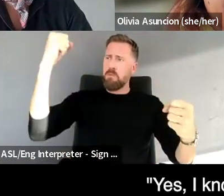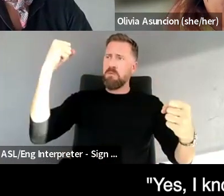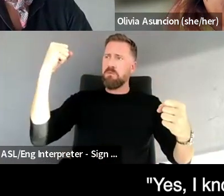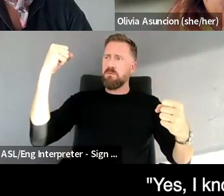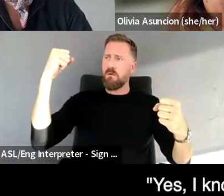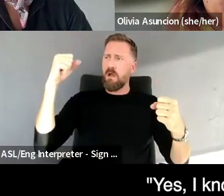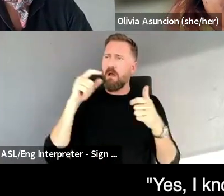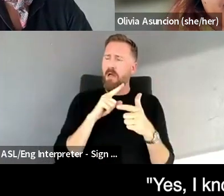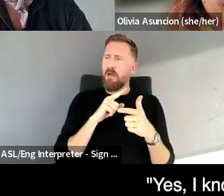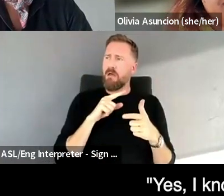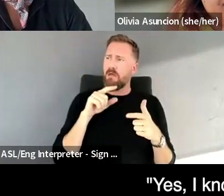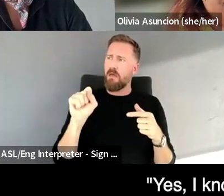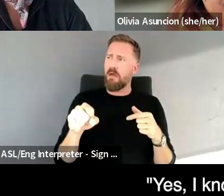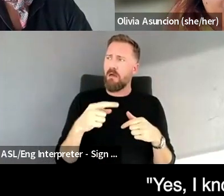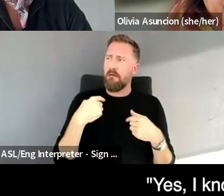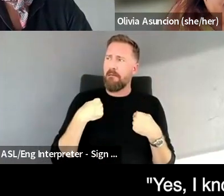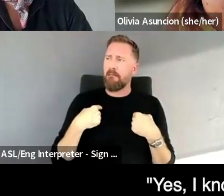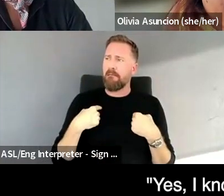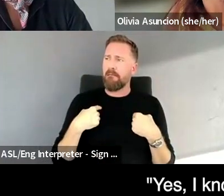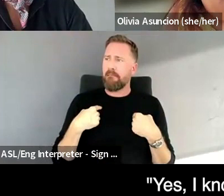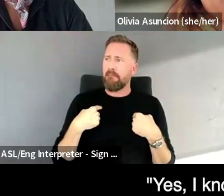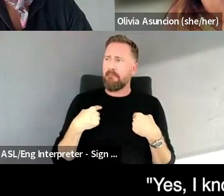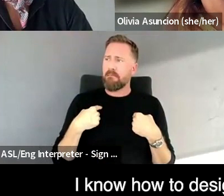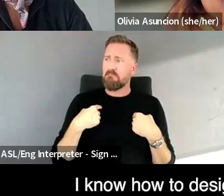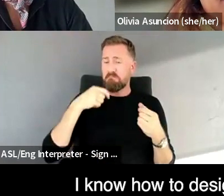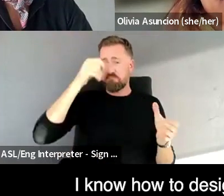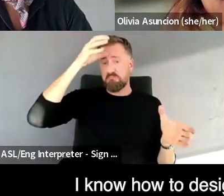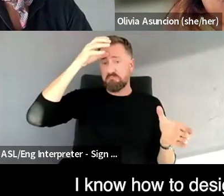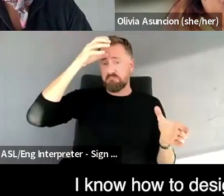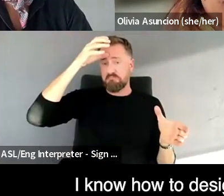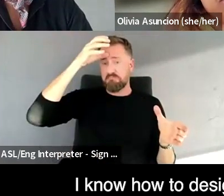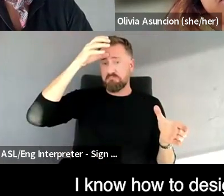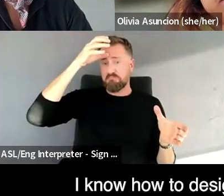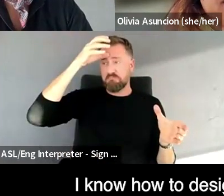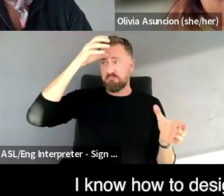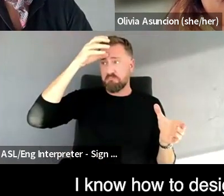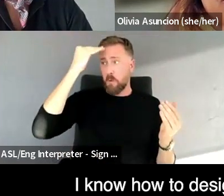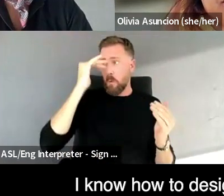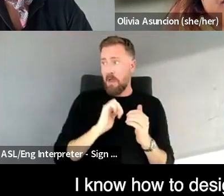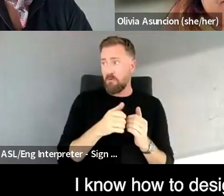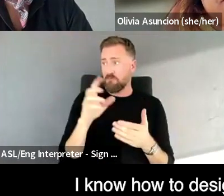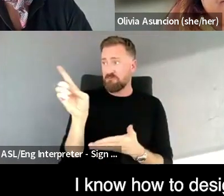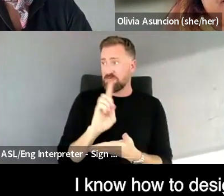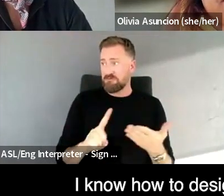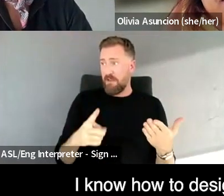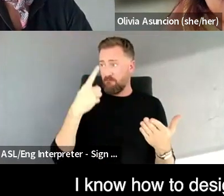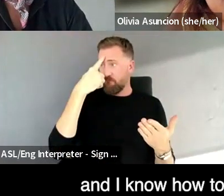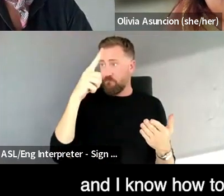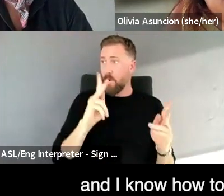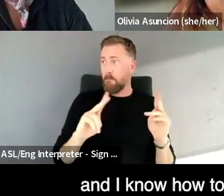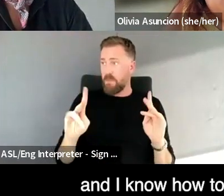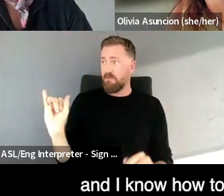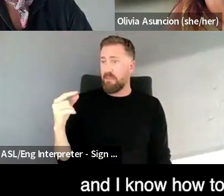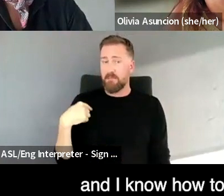yes, I, I know my stuff. I know how to design for people like me.